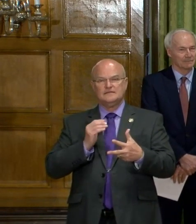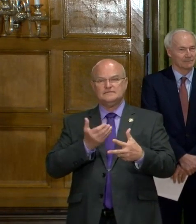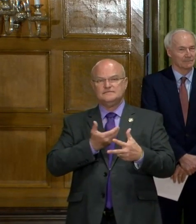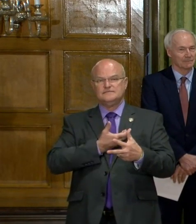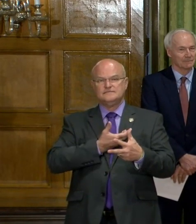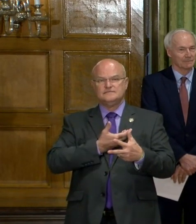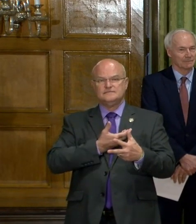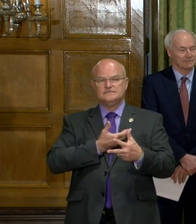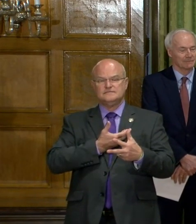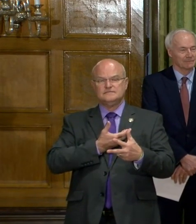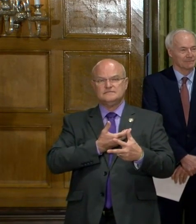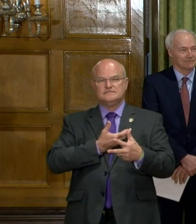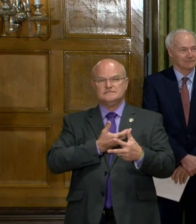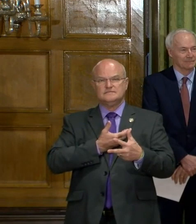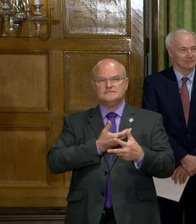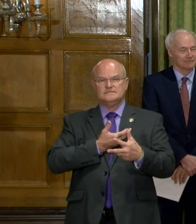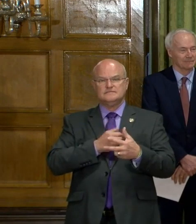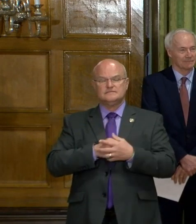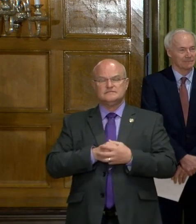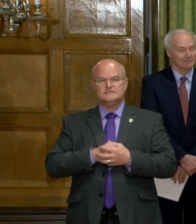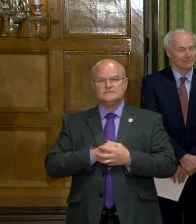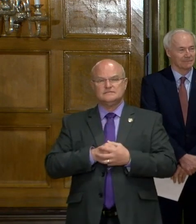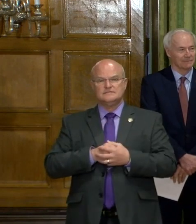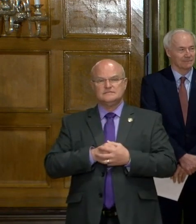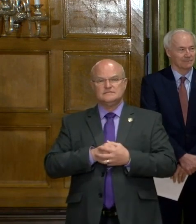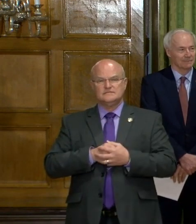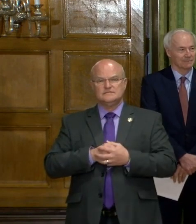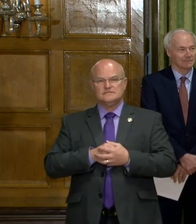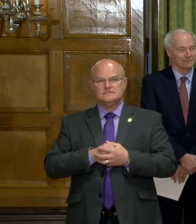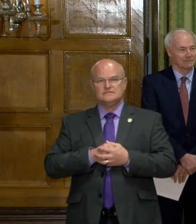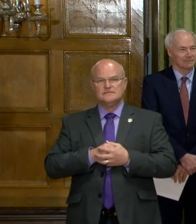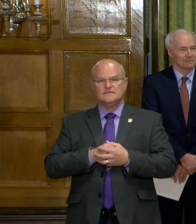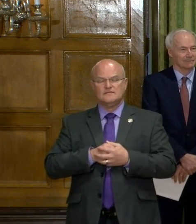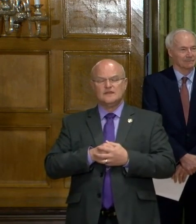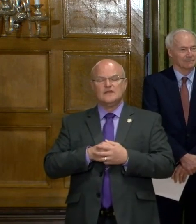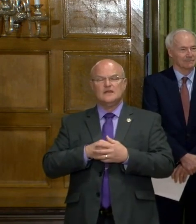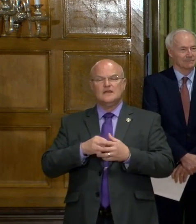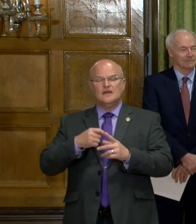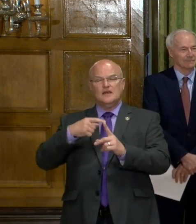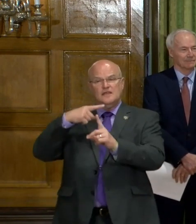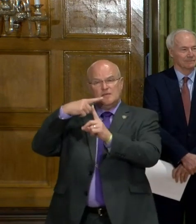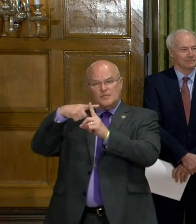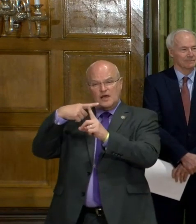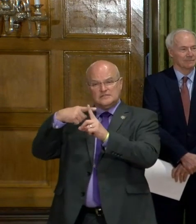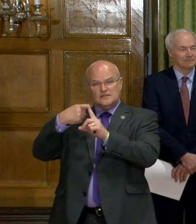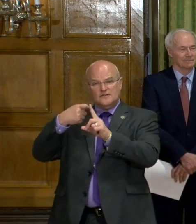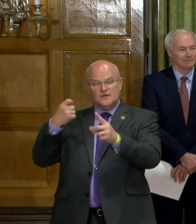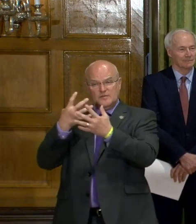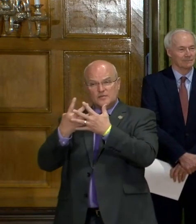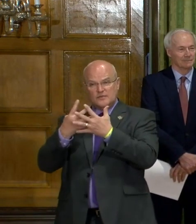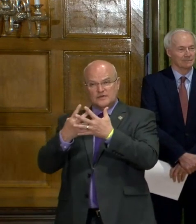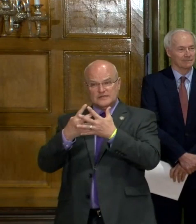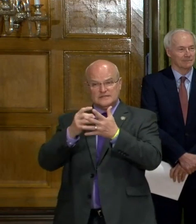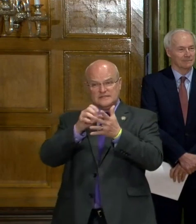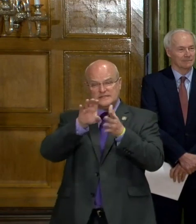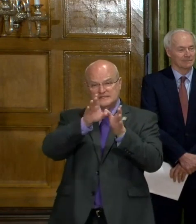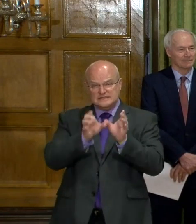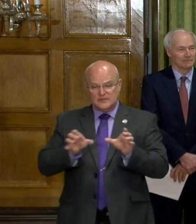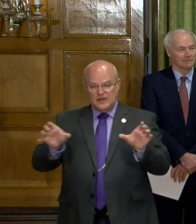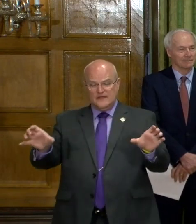you take out the positives from the correctional system,